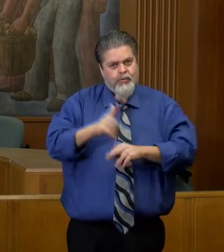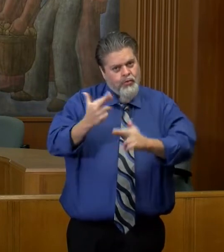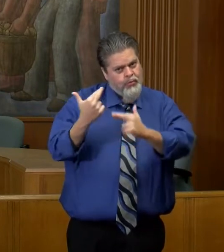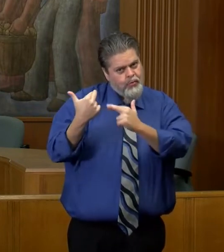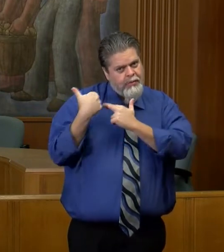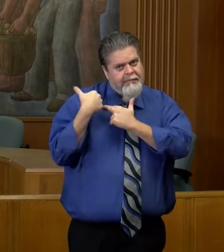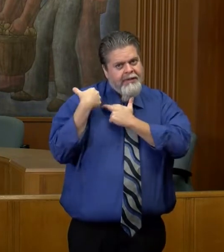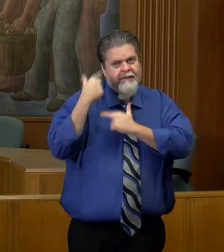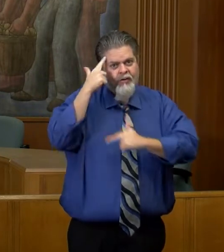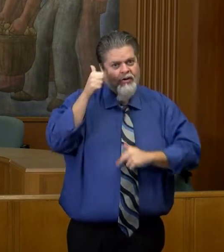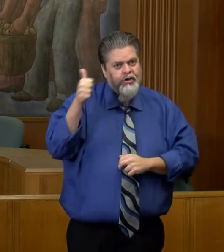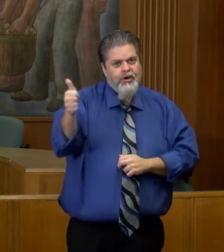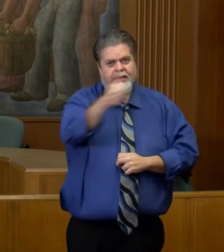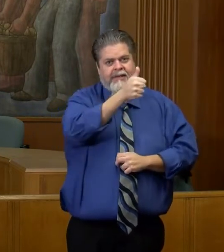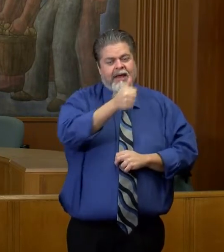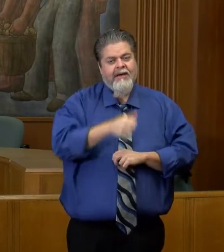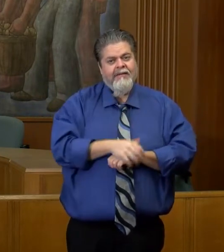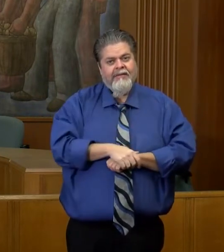situation.